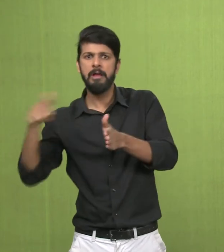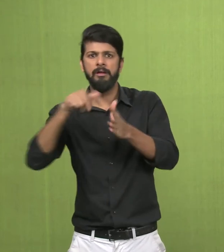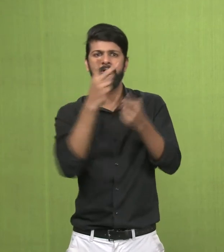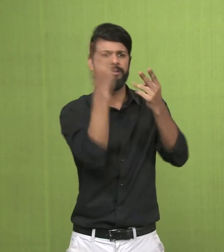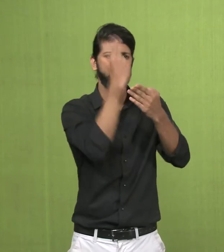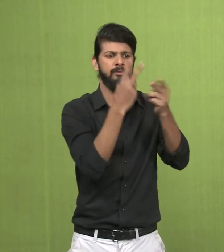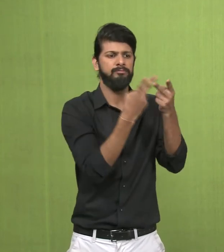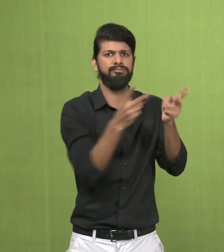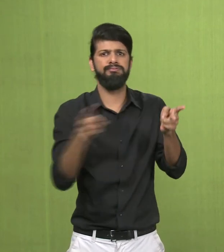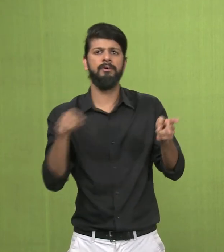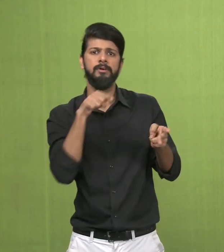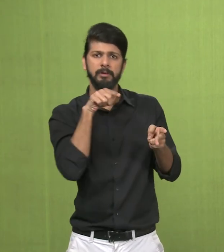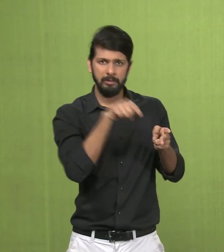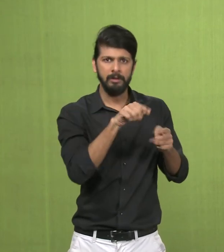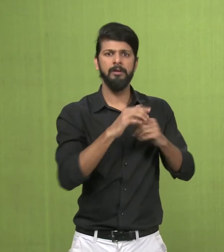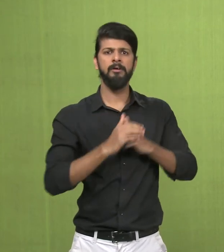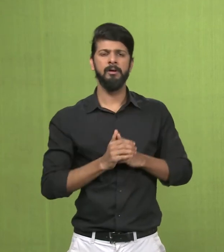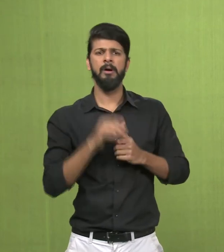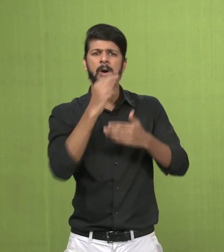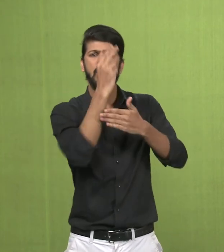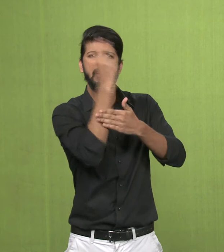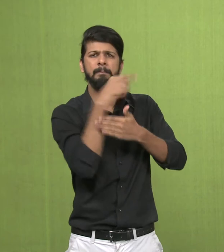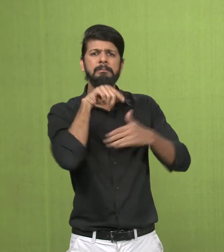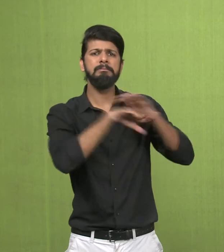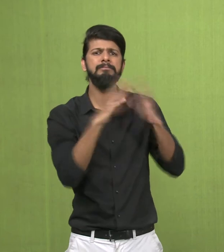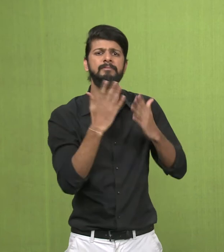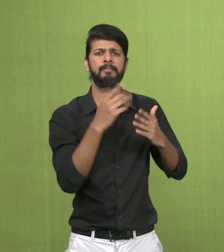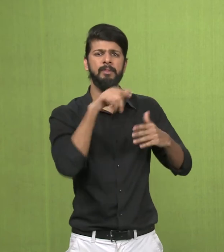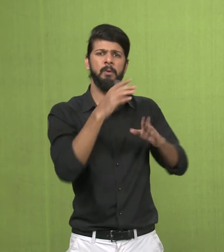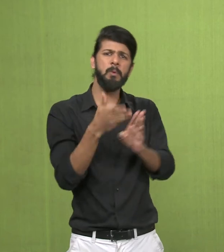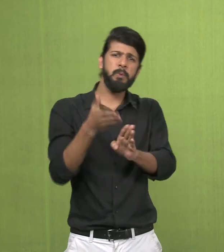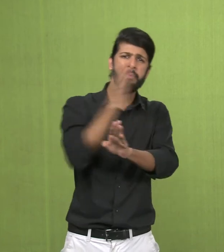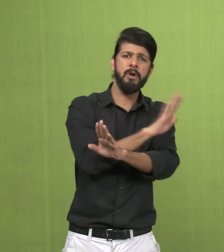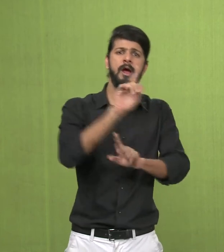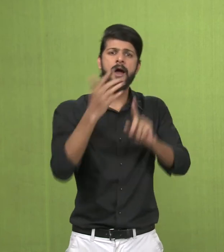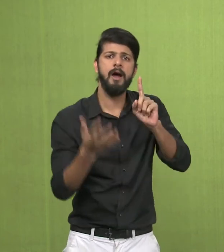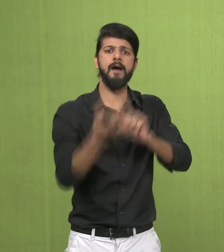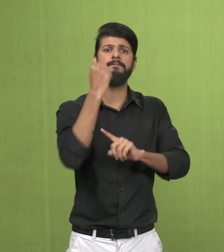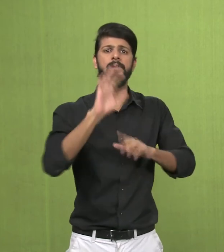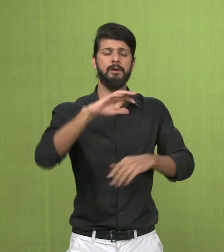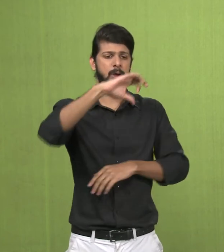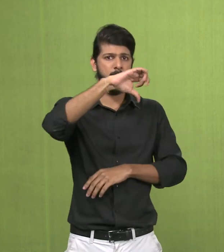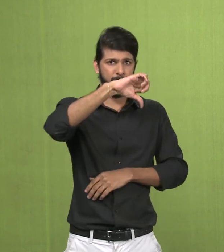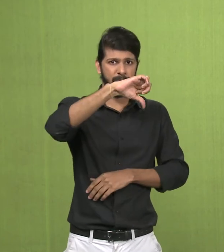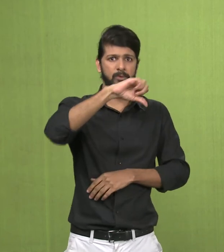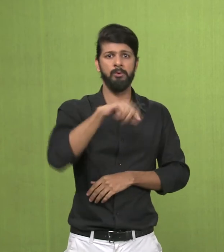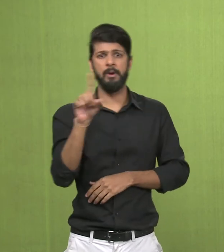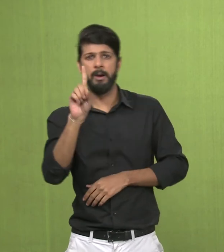This artwork primarily found in cave 9 and cave 10 were the early paintings and these were